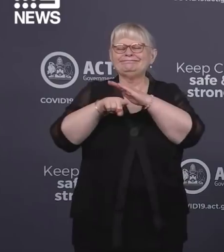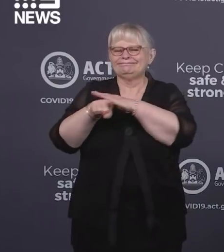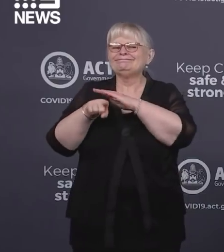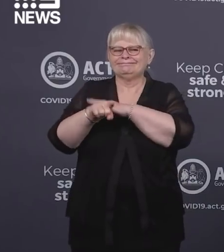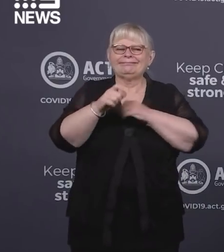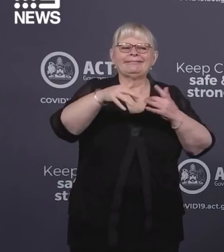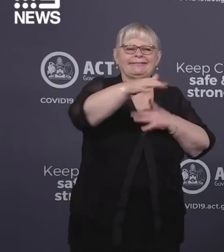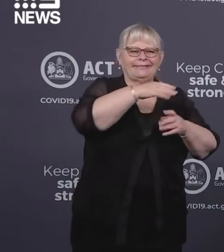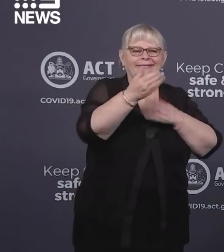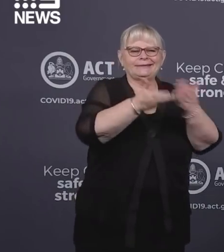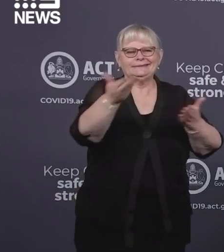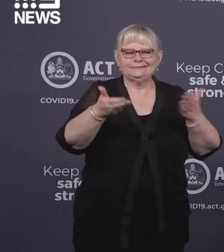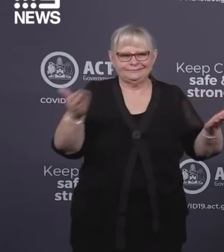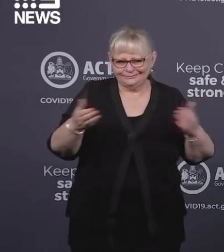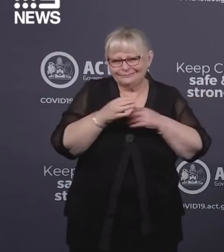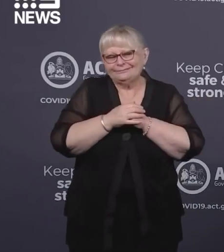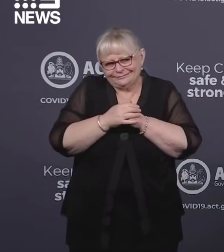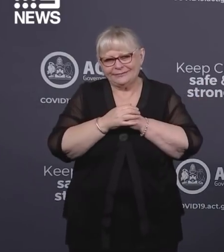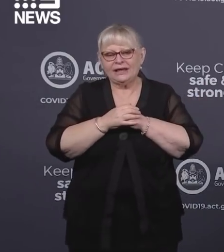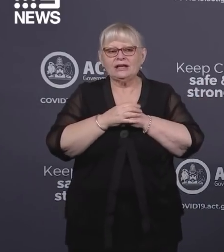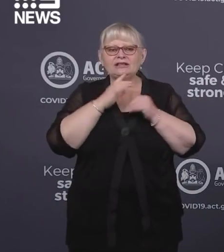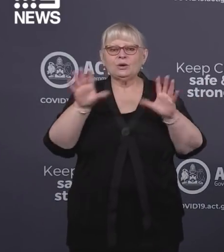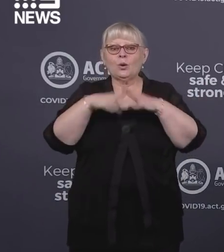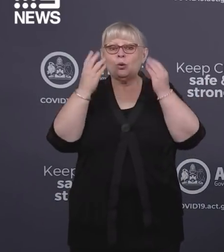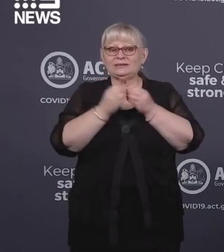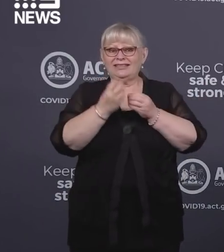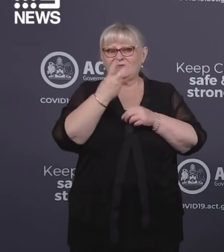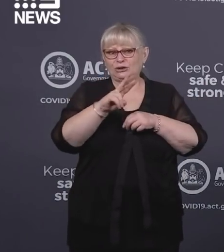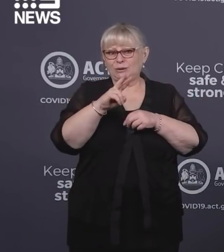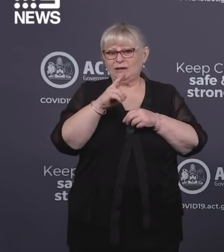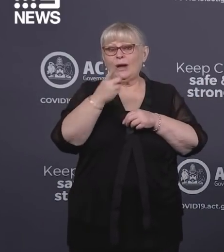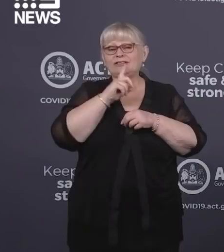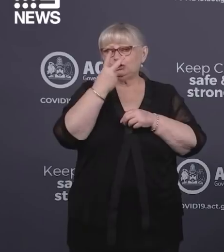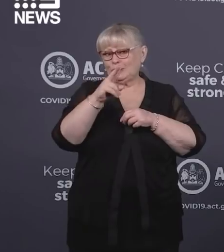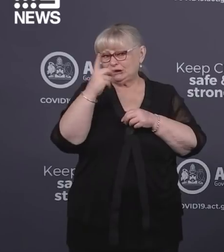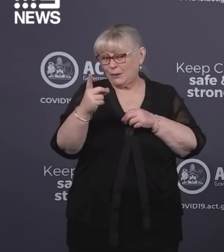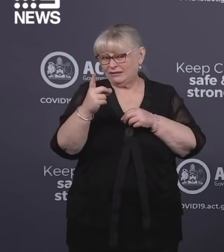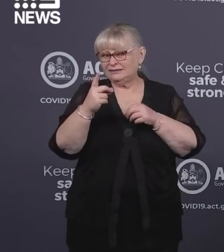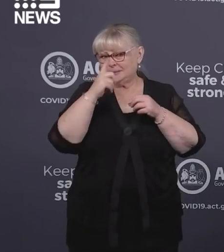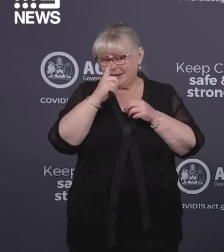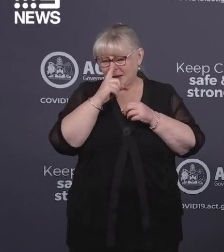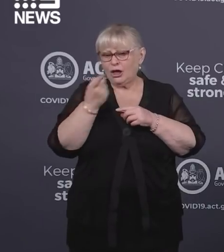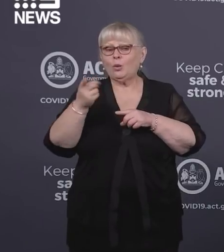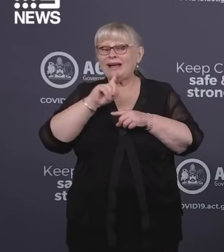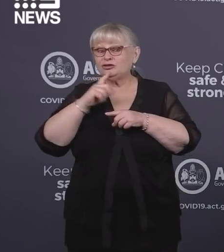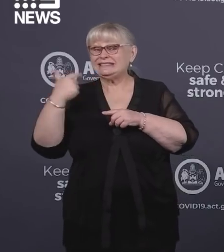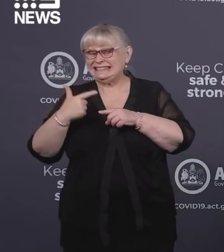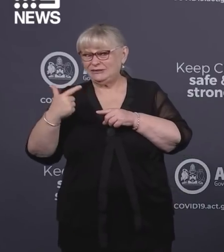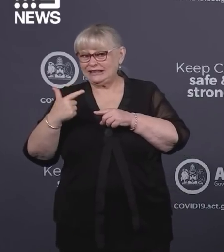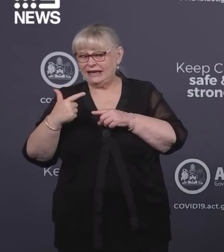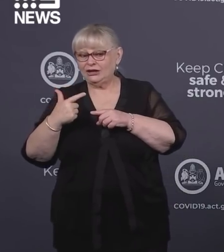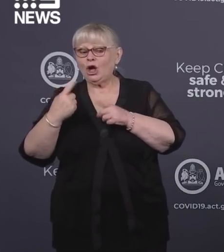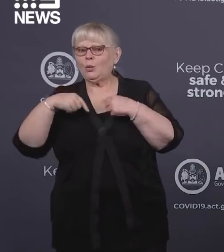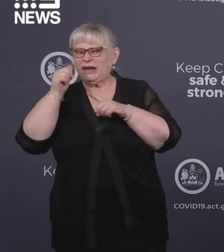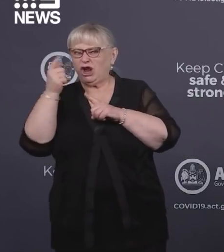And then overall, of all 121 total cases, the good news is that 117 of them either have links to